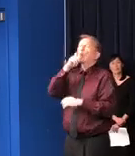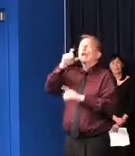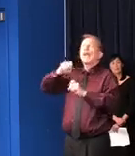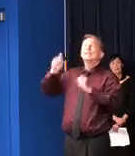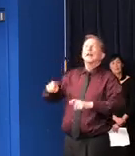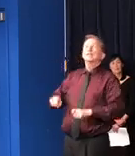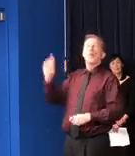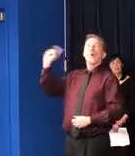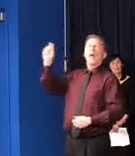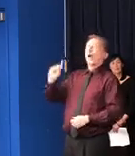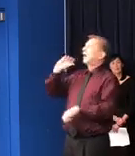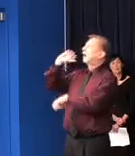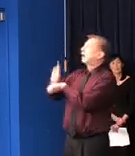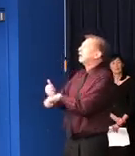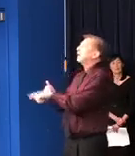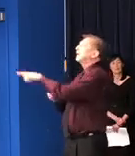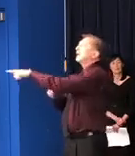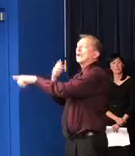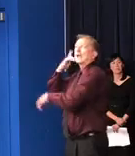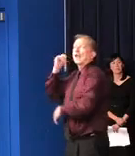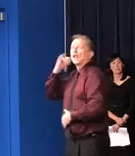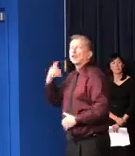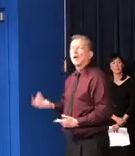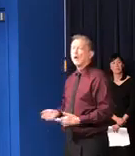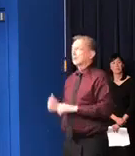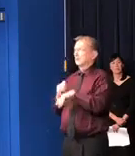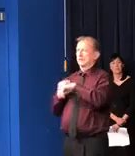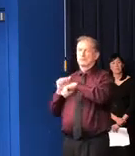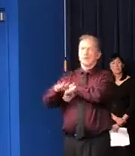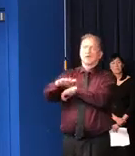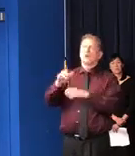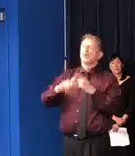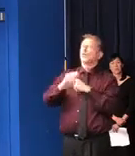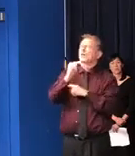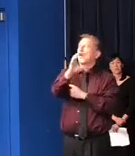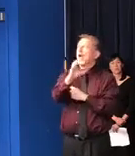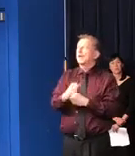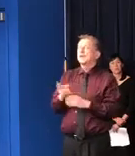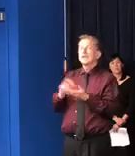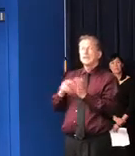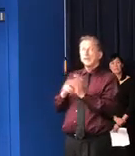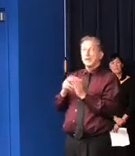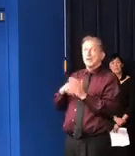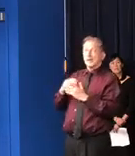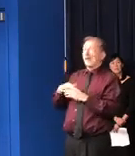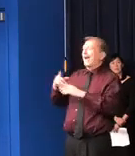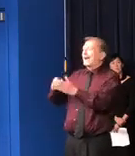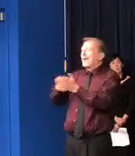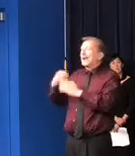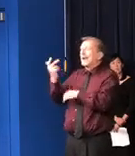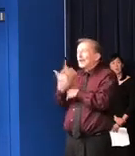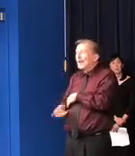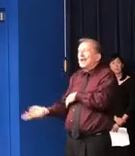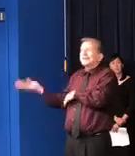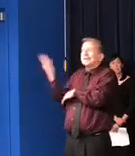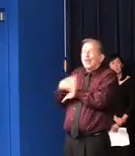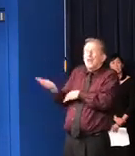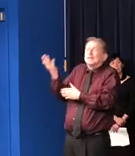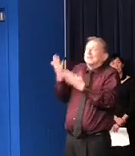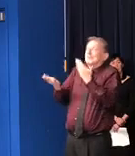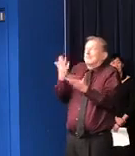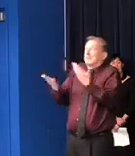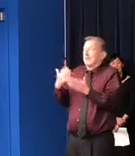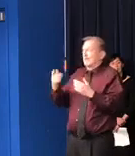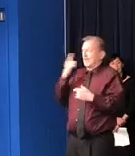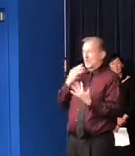Carolina, to other places from Illinois in order to get a test. But it takes days, several, many, sometimes days, to get a